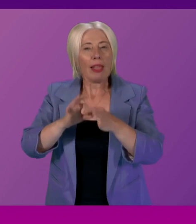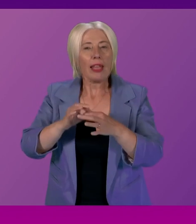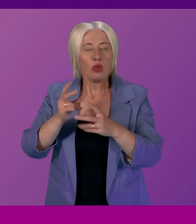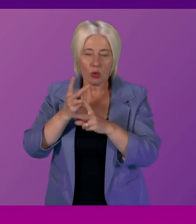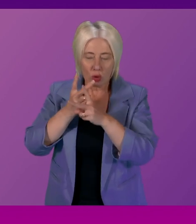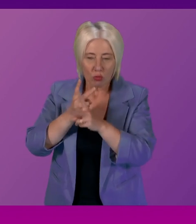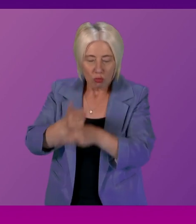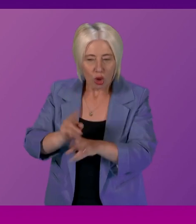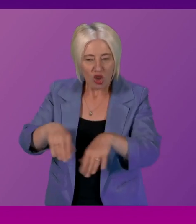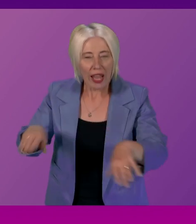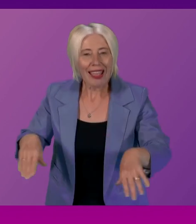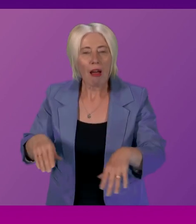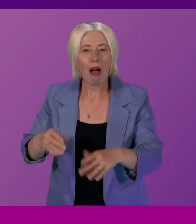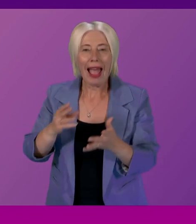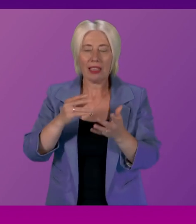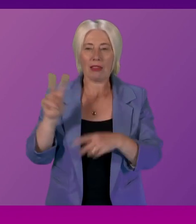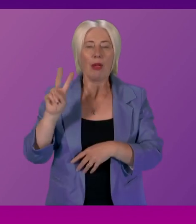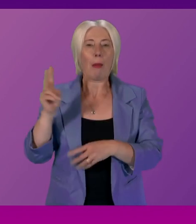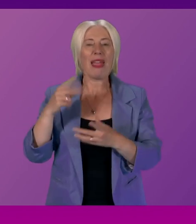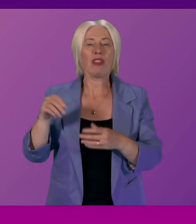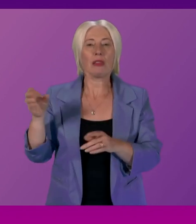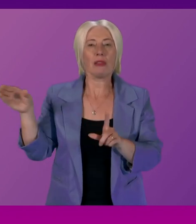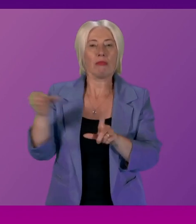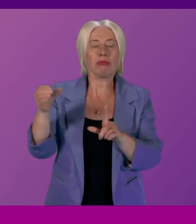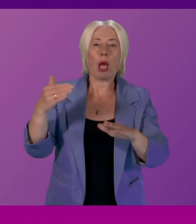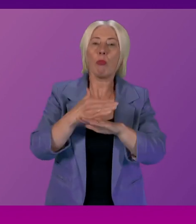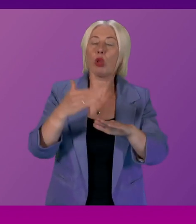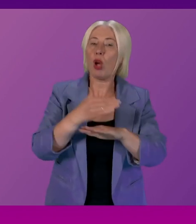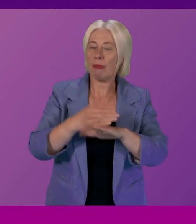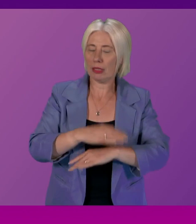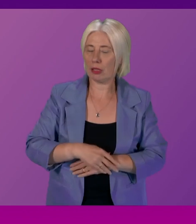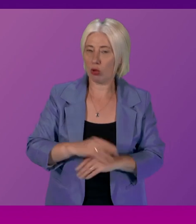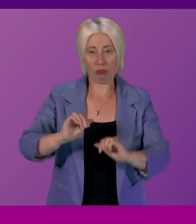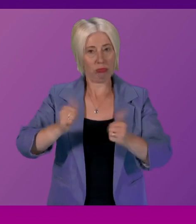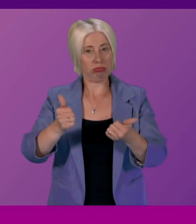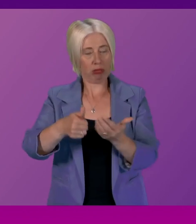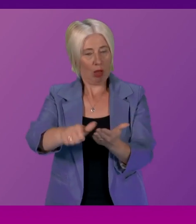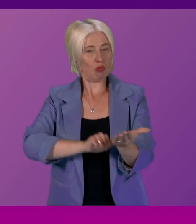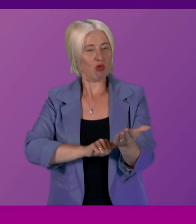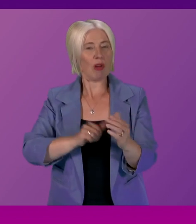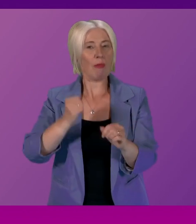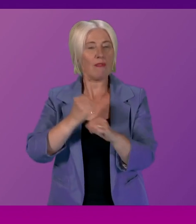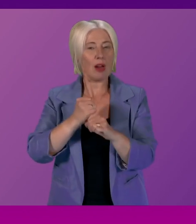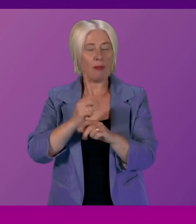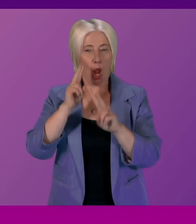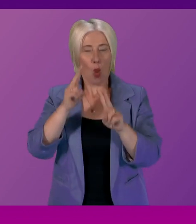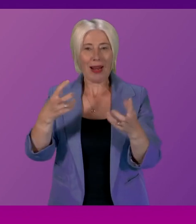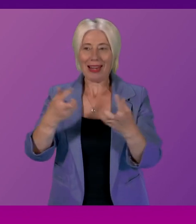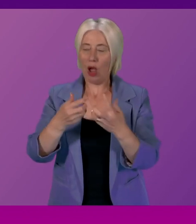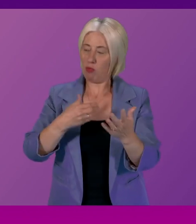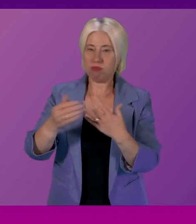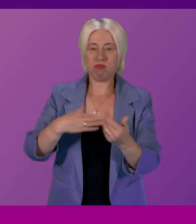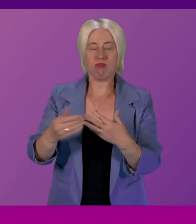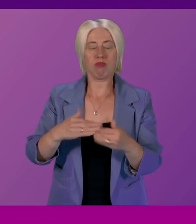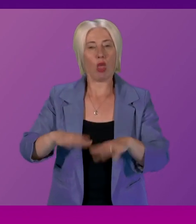and parental employment so it was a welcome announcement within the programme for government a number of measures aimed at tackling child